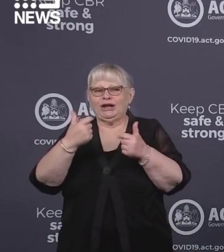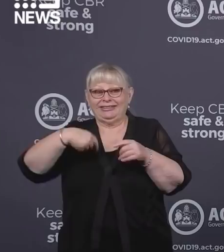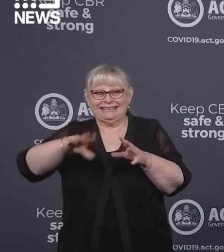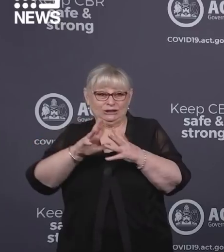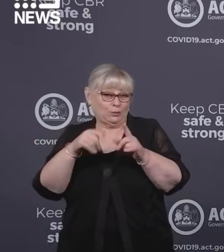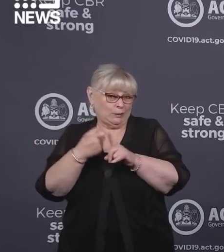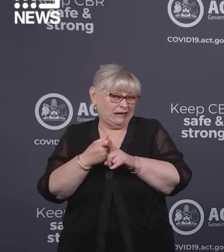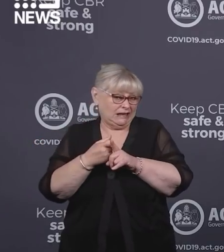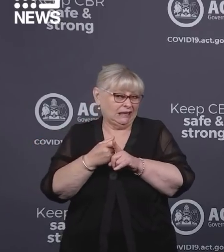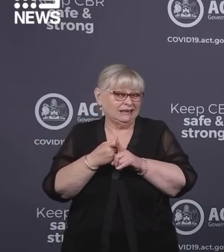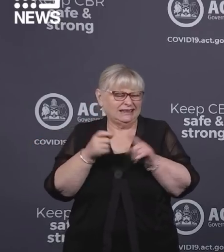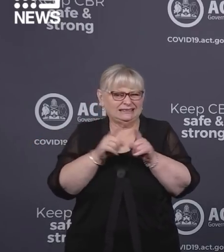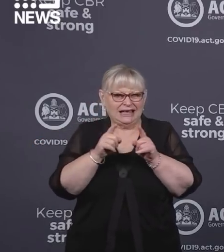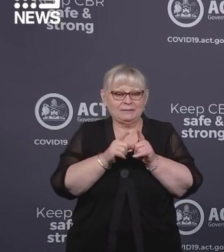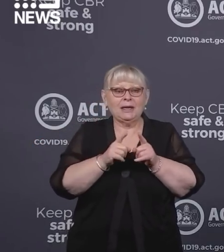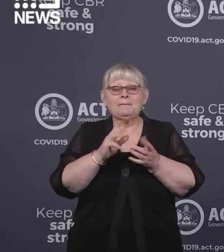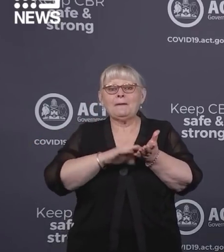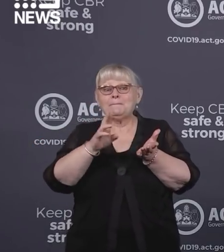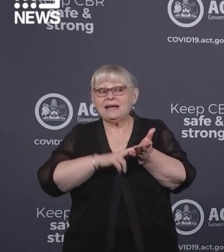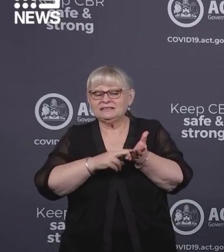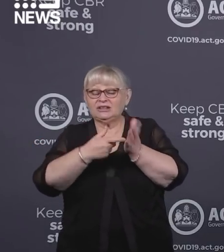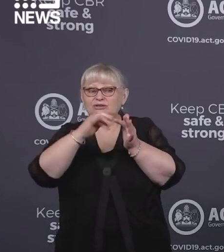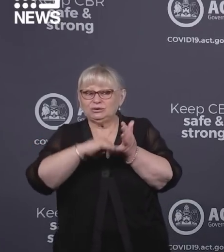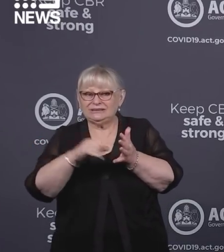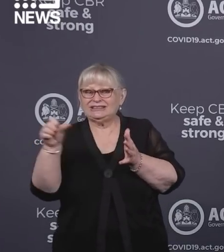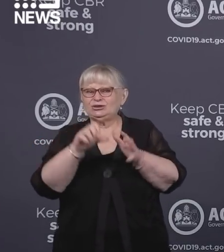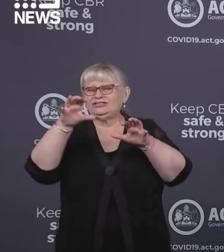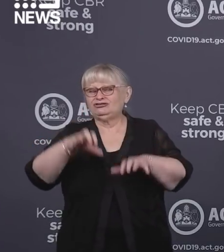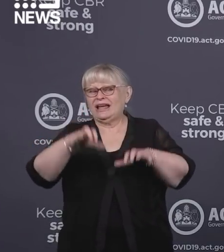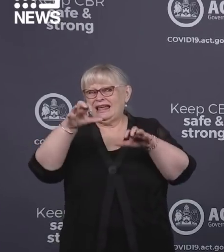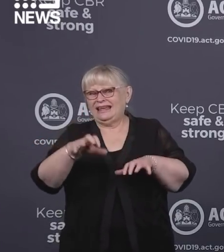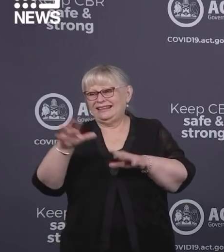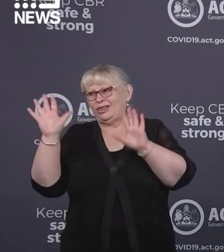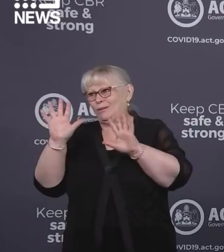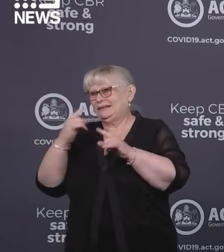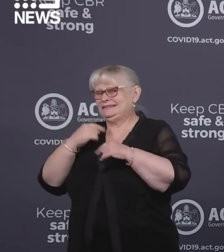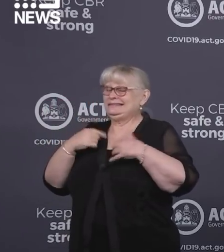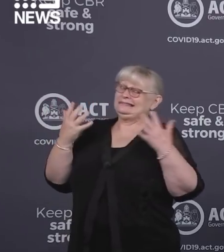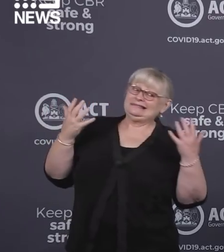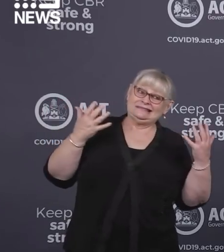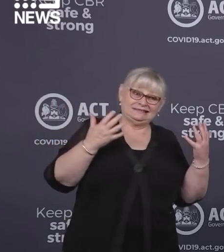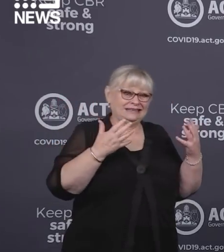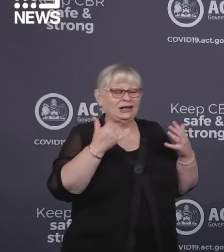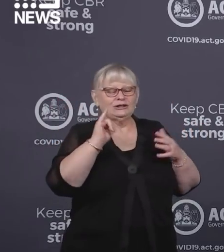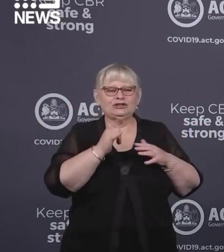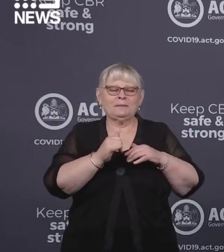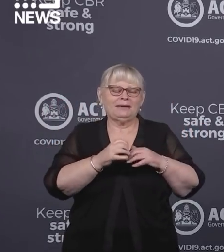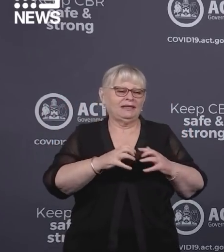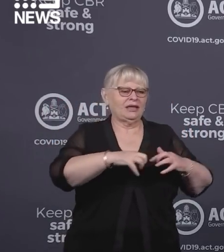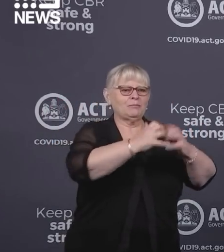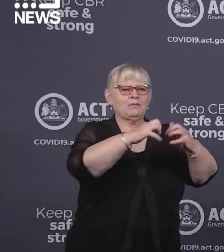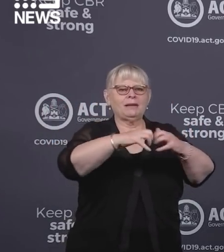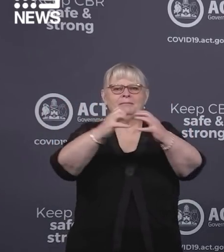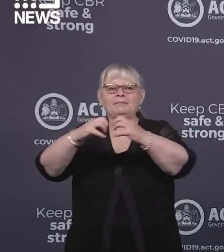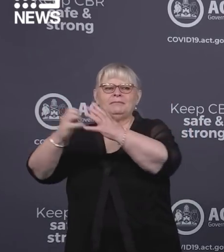forecast for Monday and Tuesday though is for quite a lot of rain. This will have an impact on our pop-up testing clinics